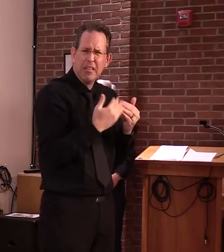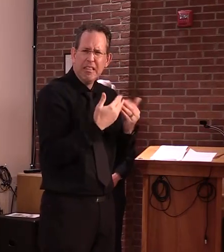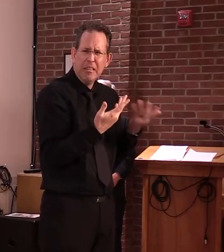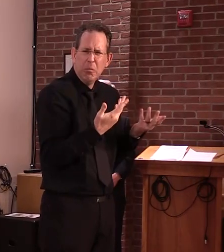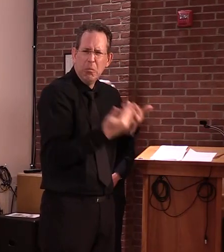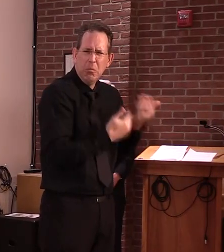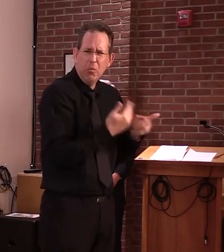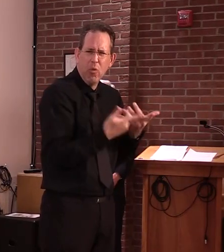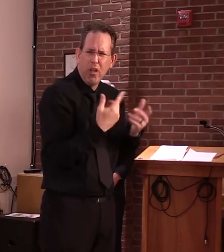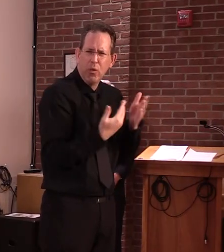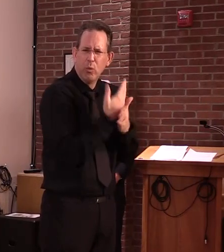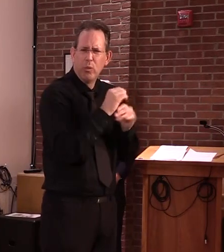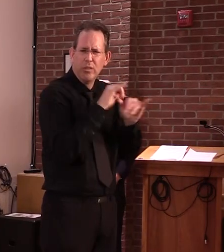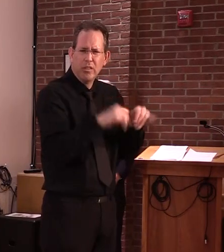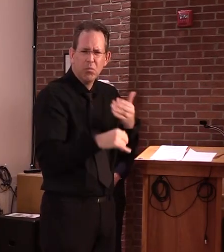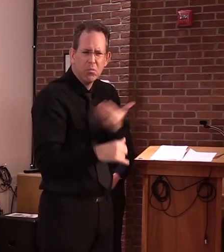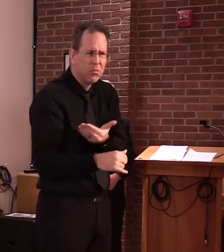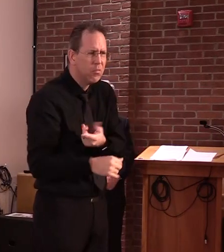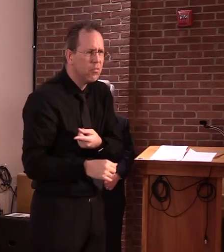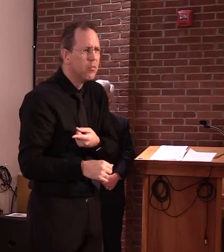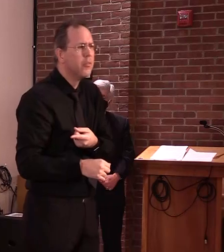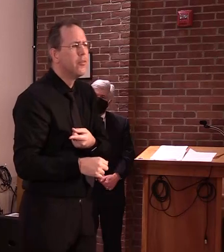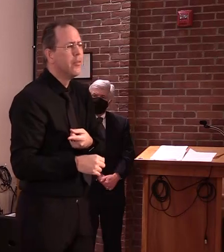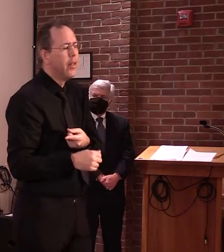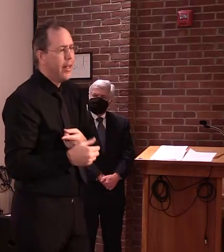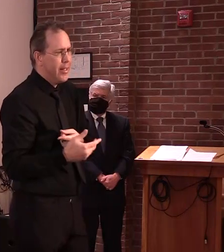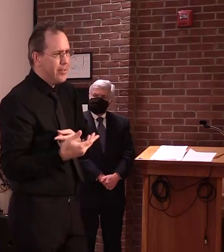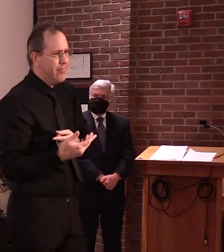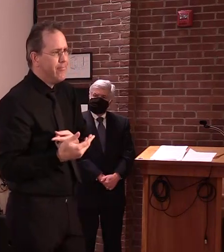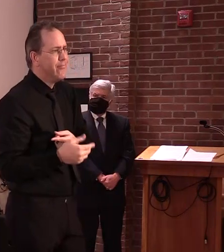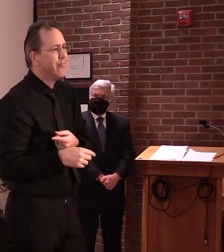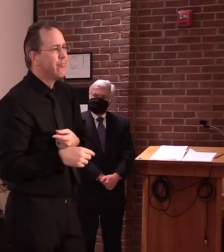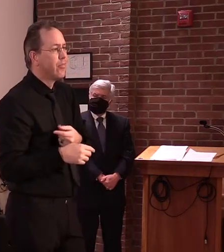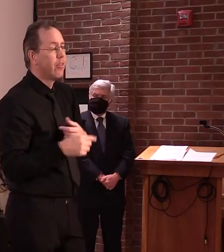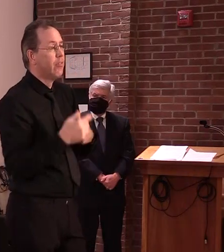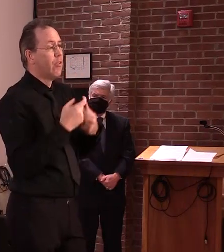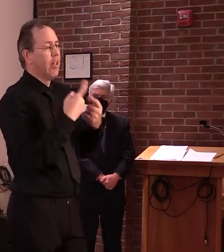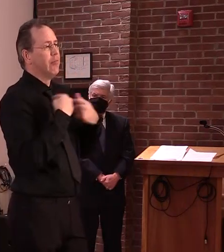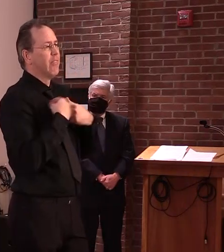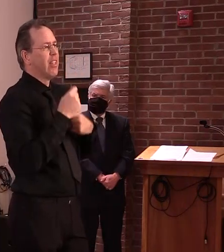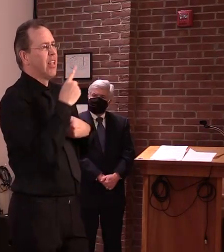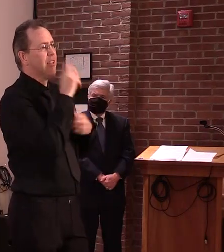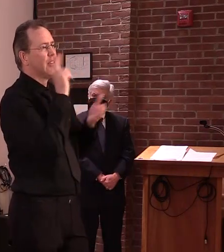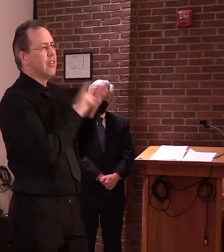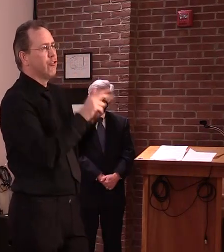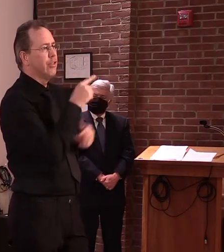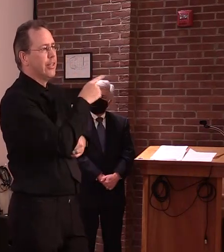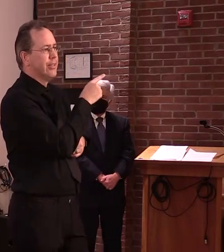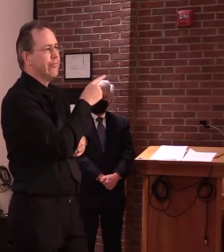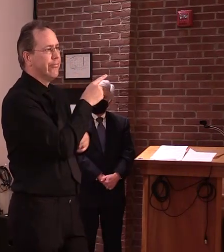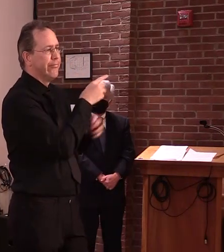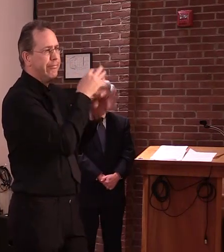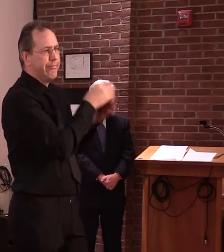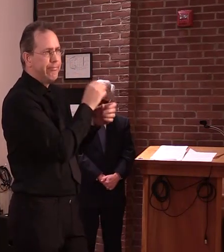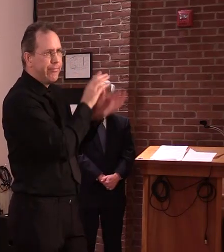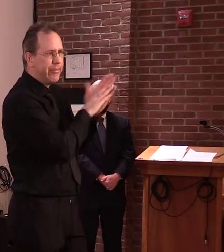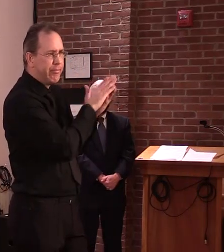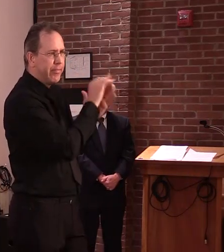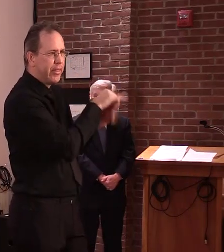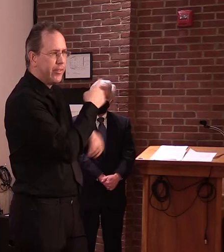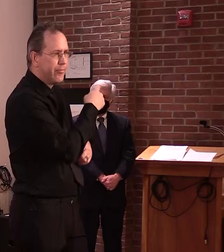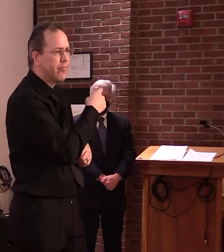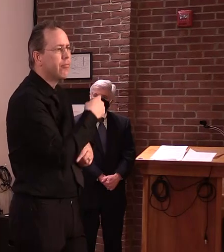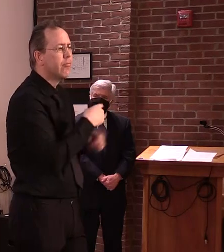the, uh, primary in August, uh, that it will continue to be as traditional that you could ask for a ballot by